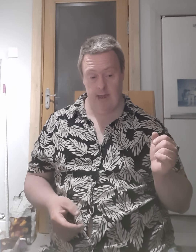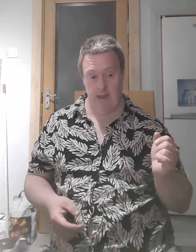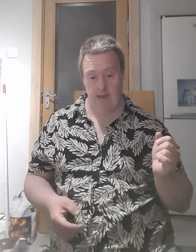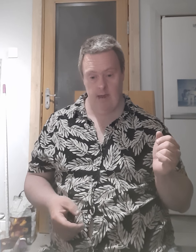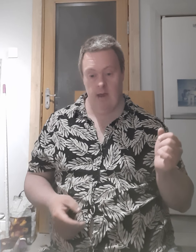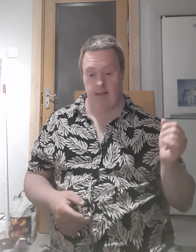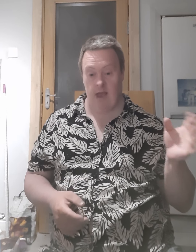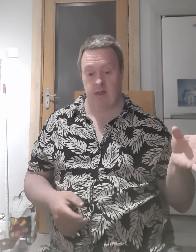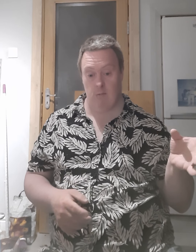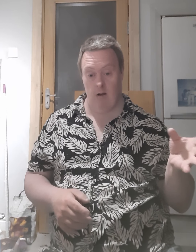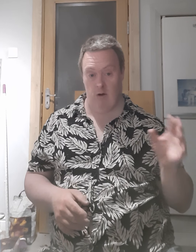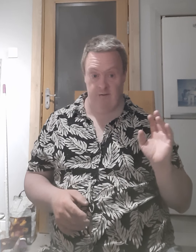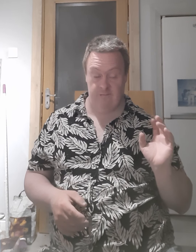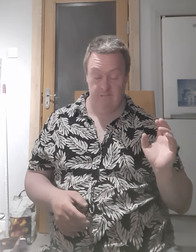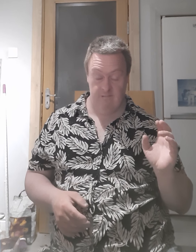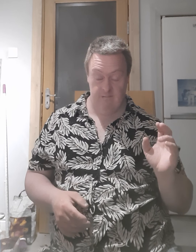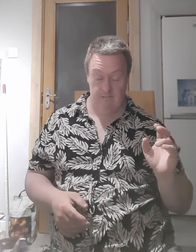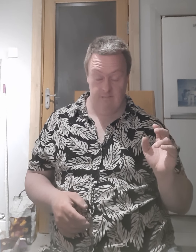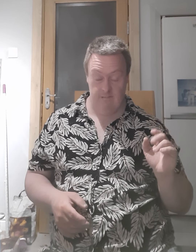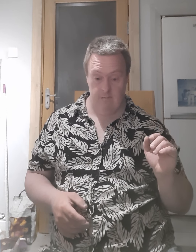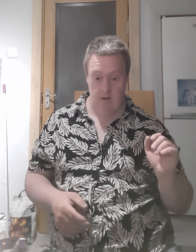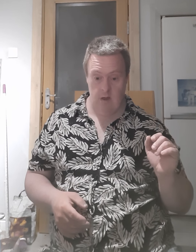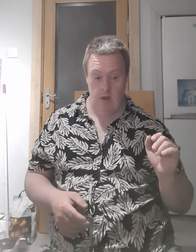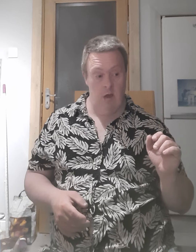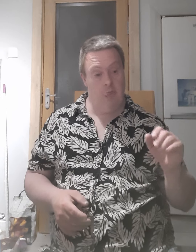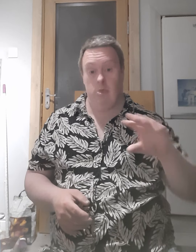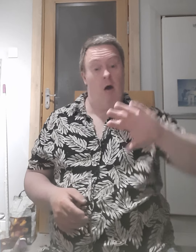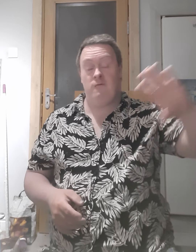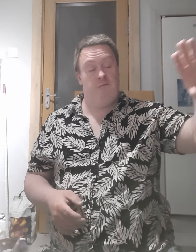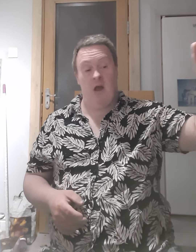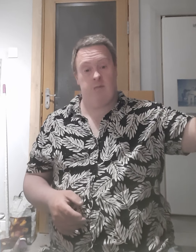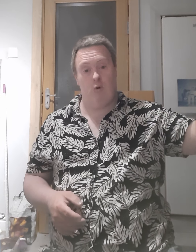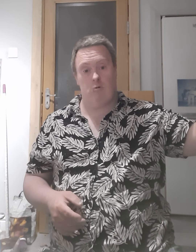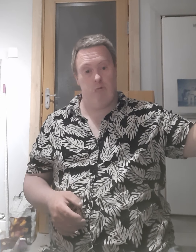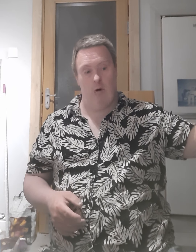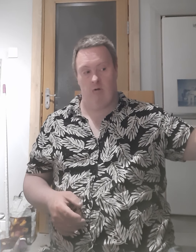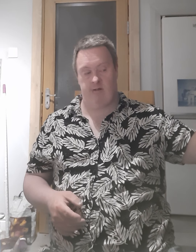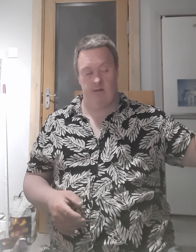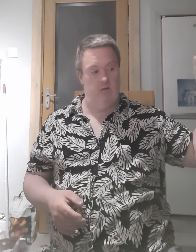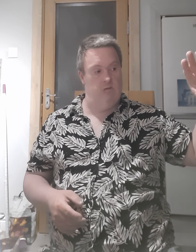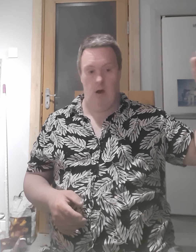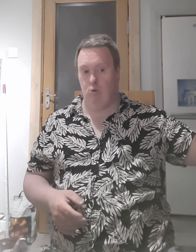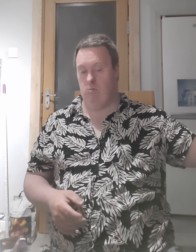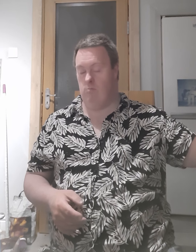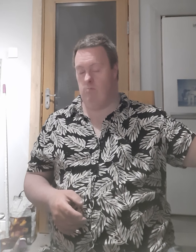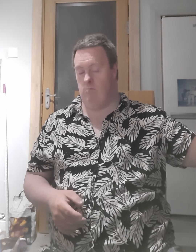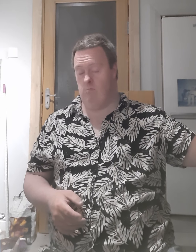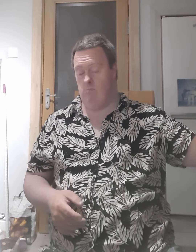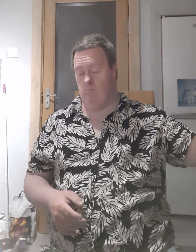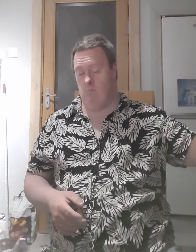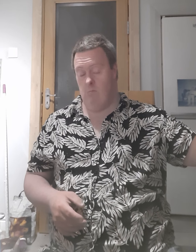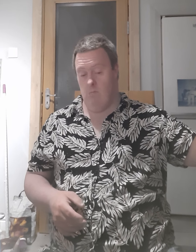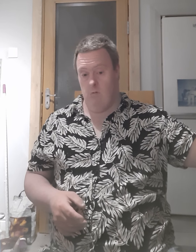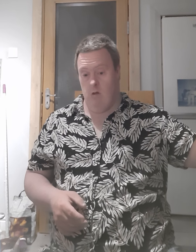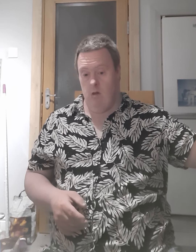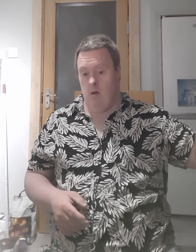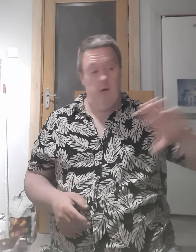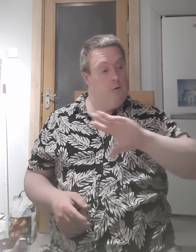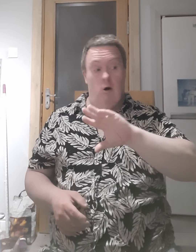Real is my life. No Facebook viewers, no. No